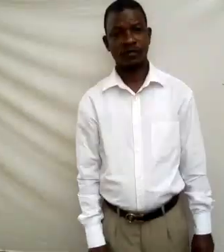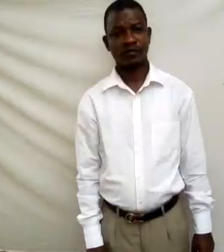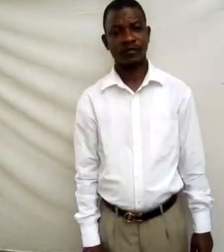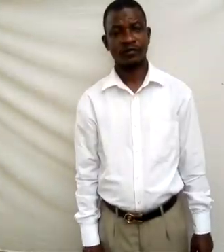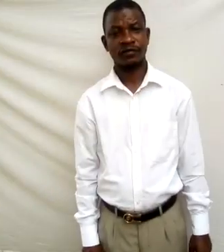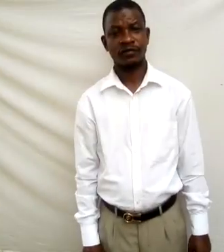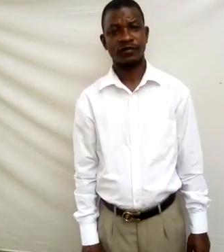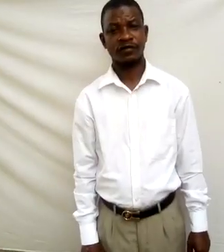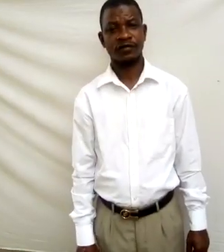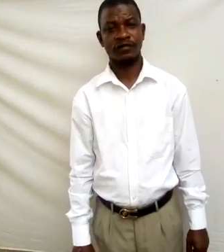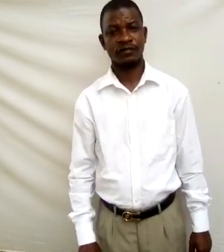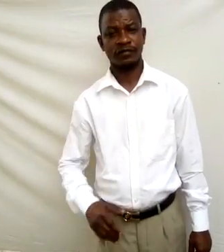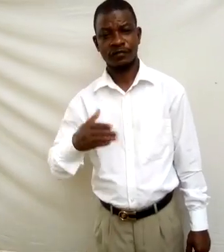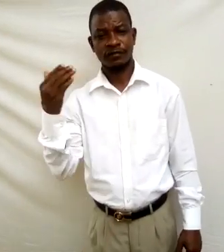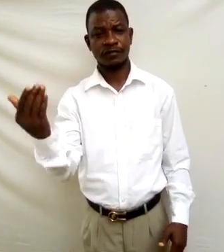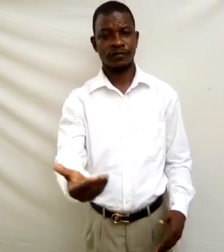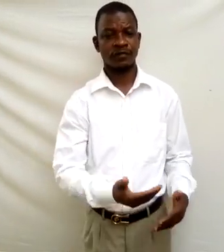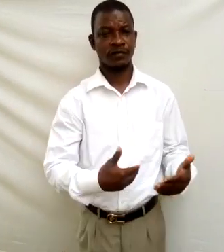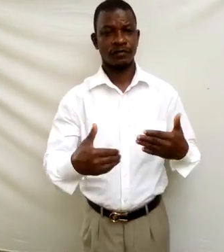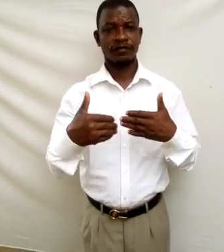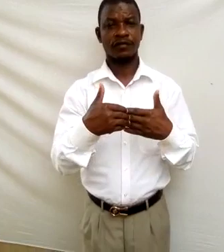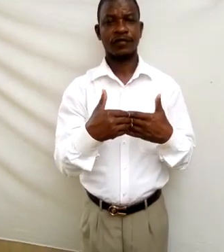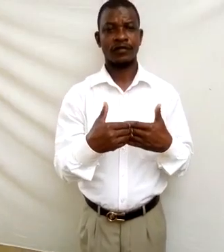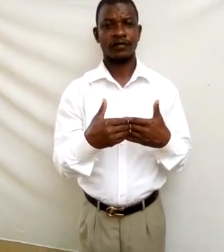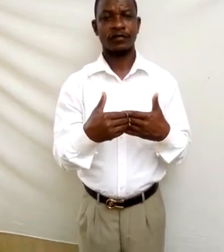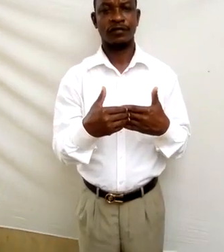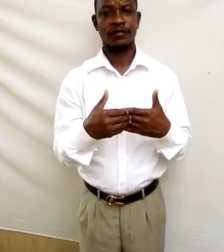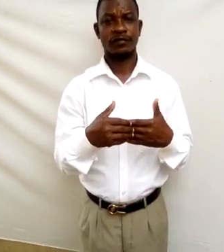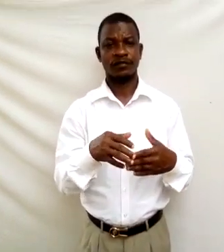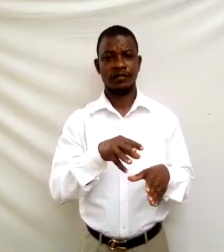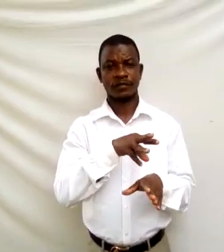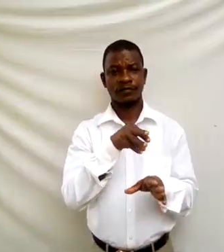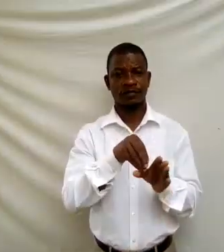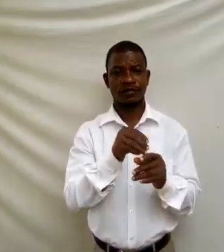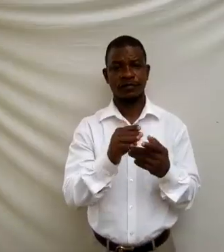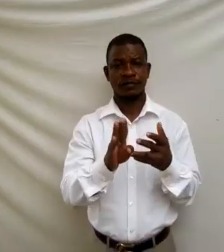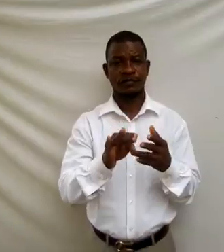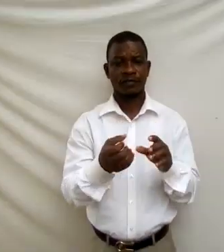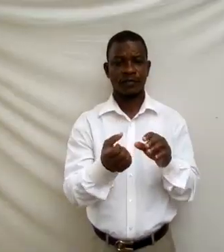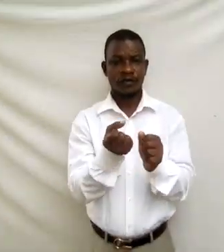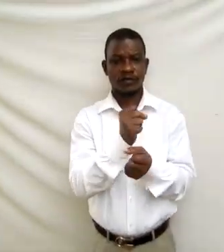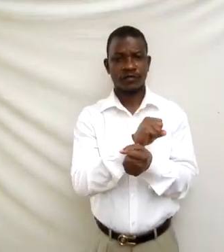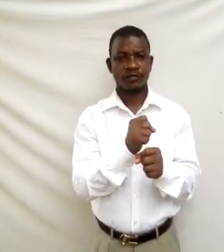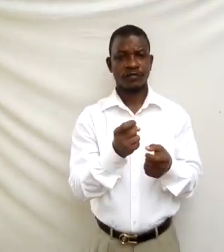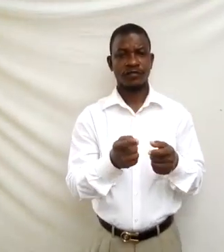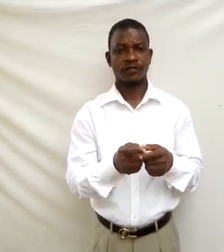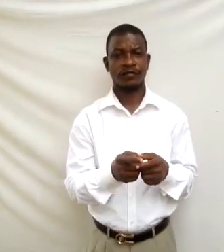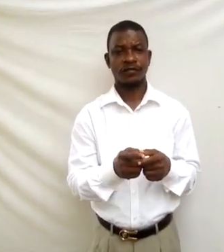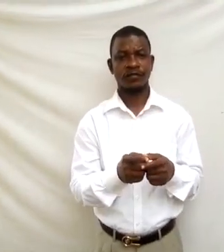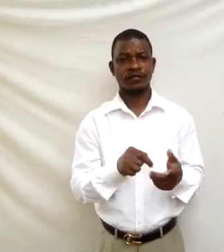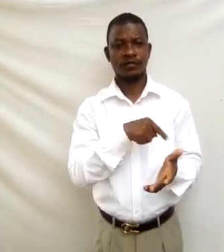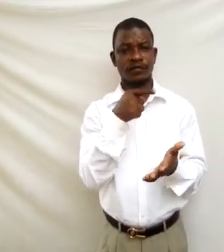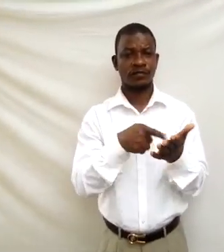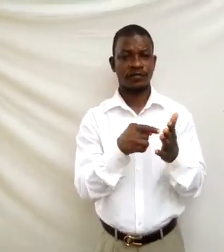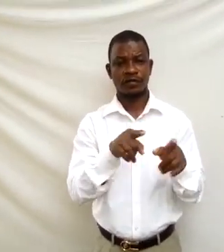welcome back integration by substitution this is also known